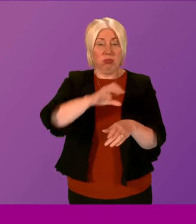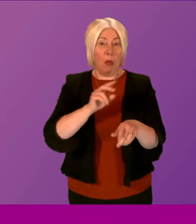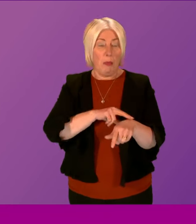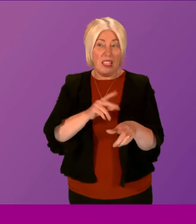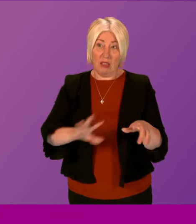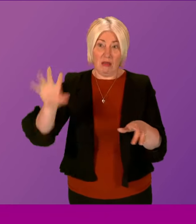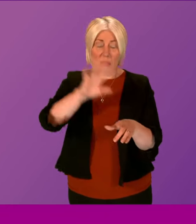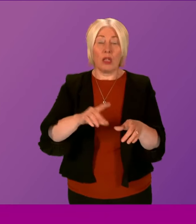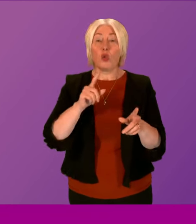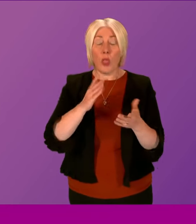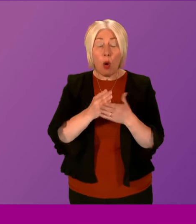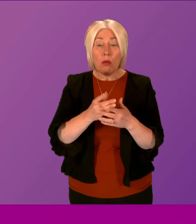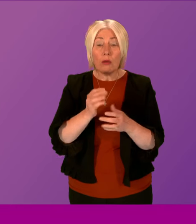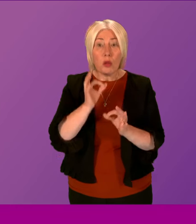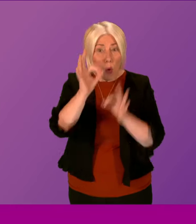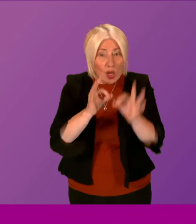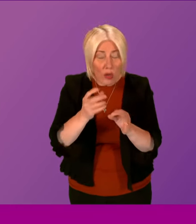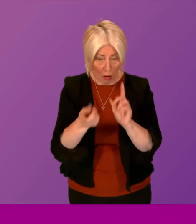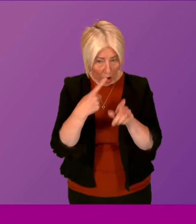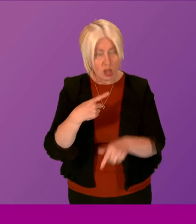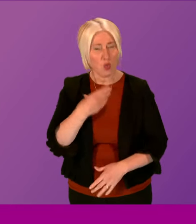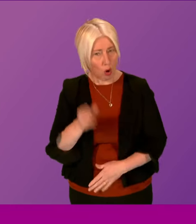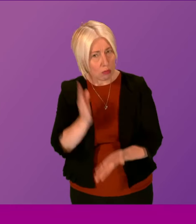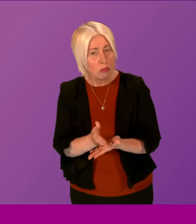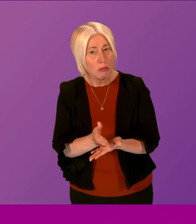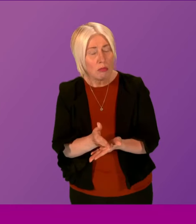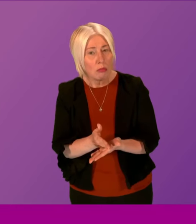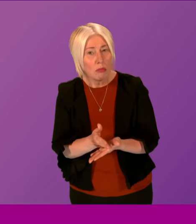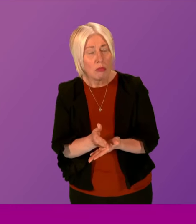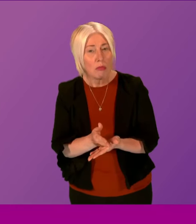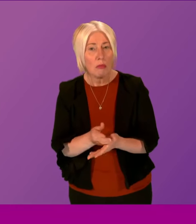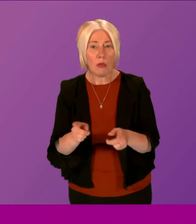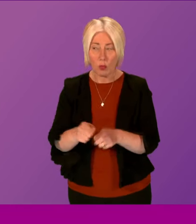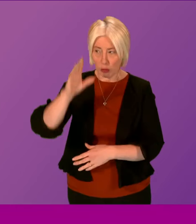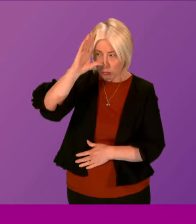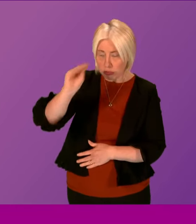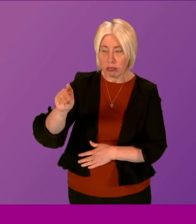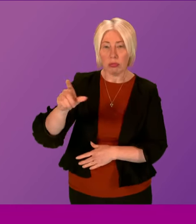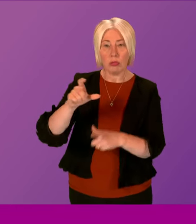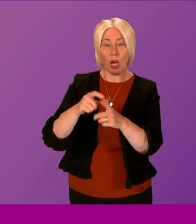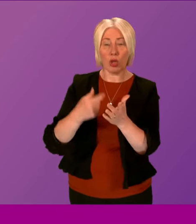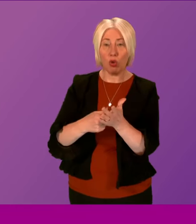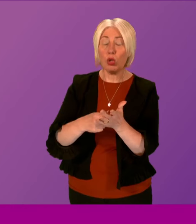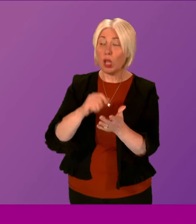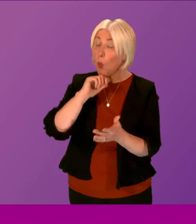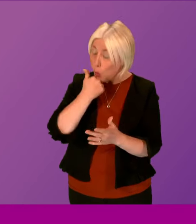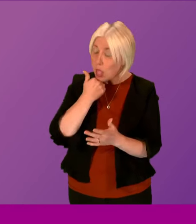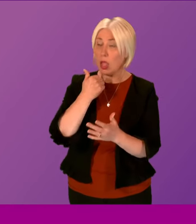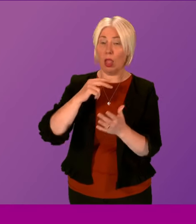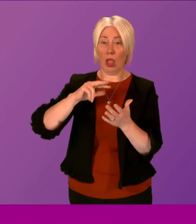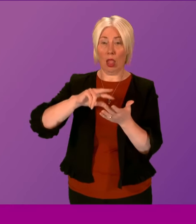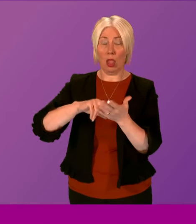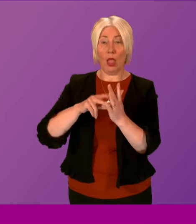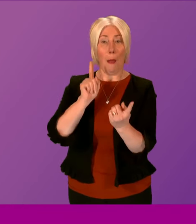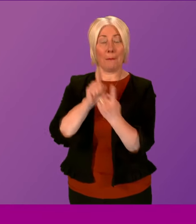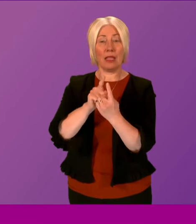get the answers to the questions that they rightly have. Let me also give some assurance to Douglas Ross. We will seek to meet with Margaret